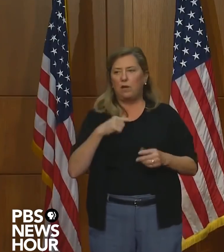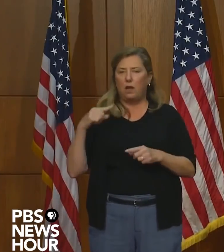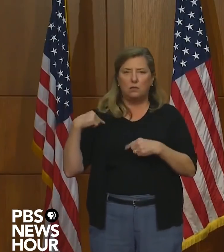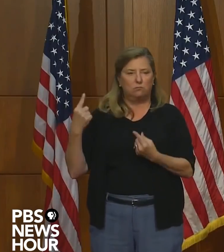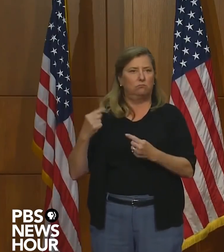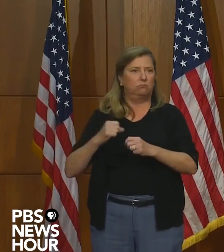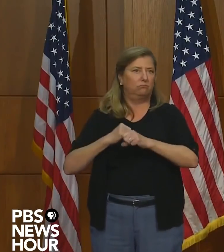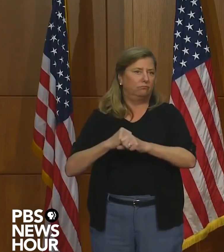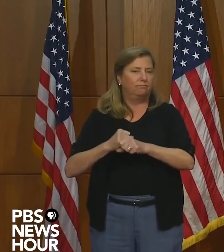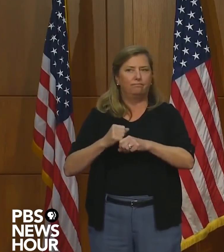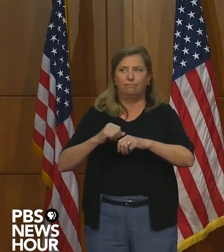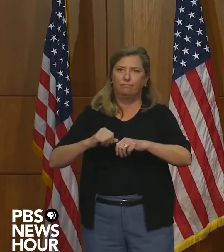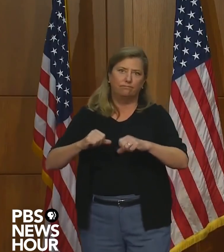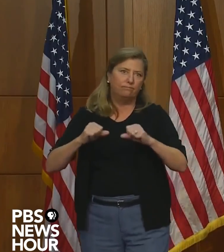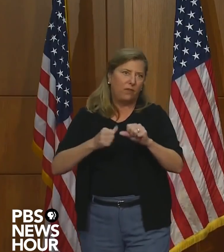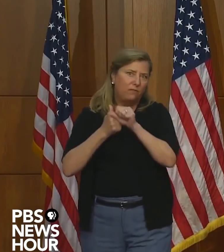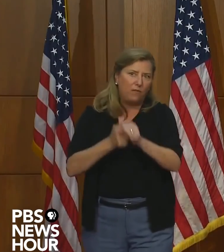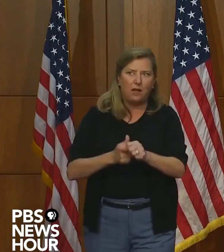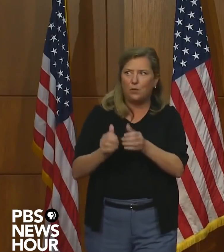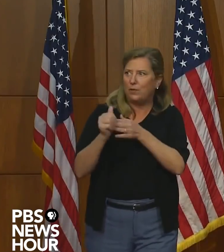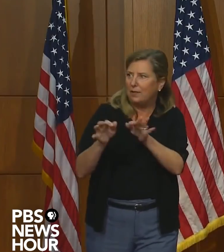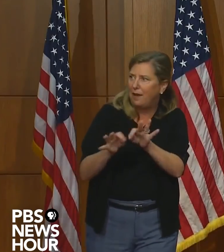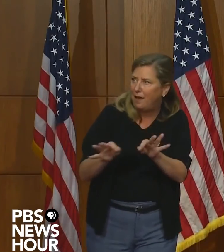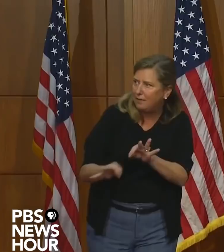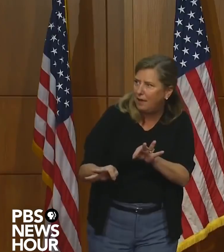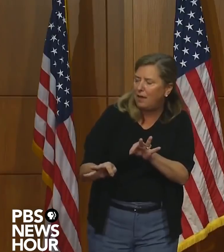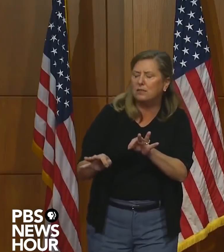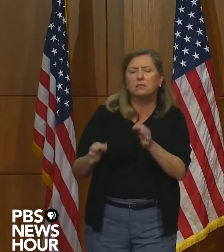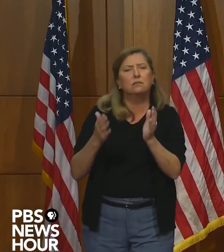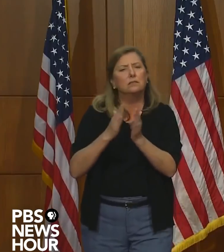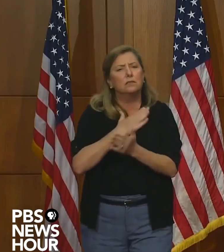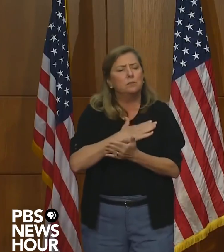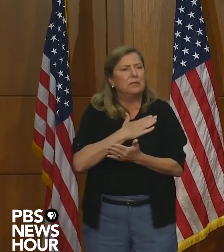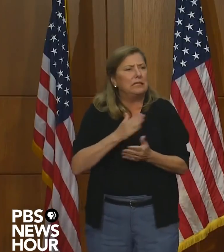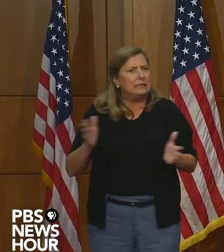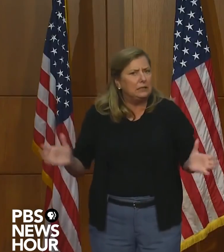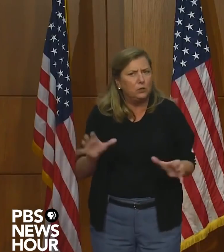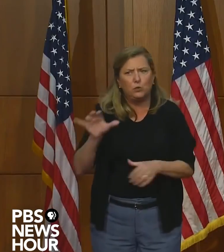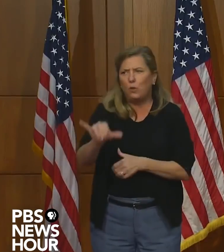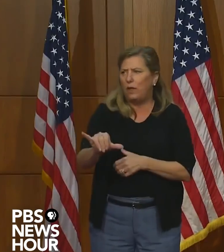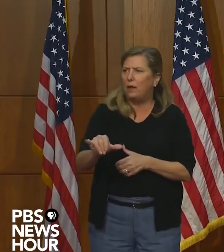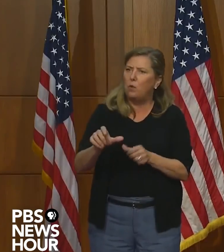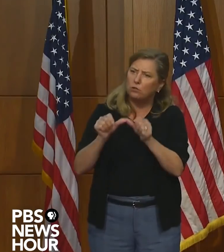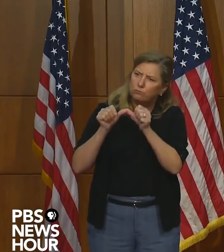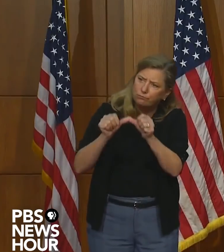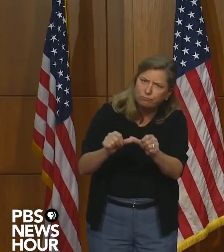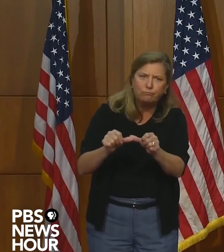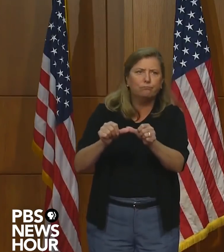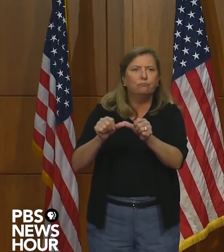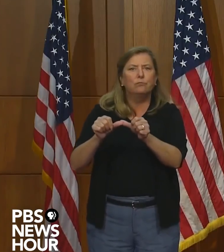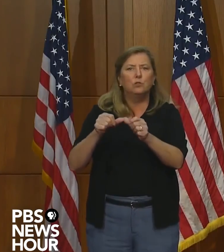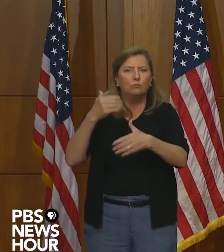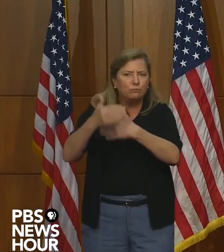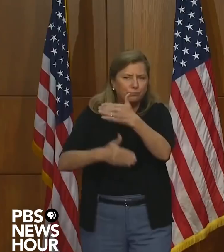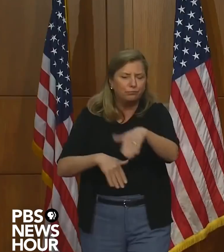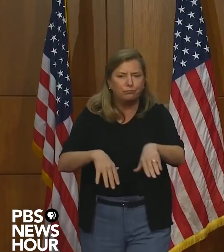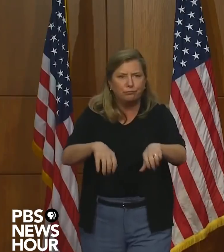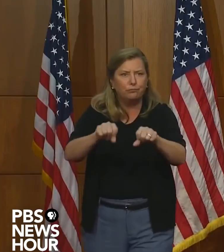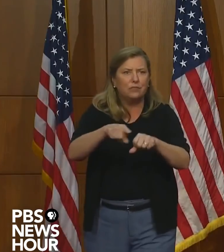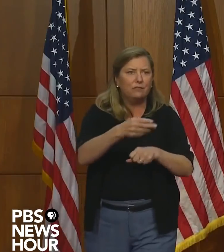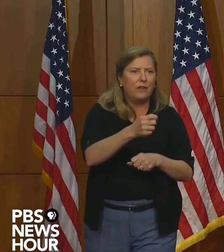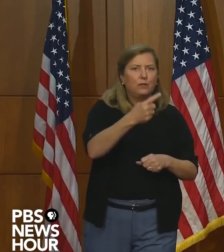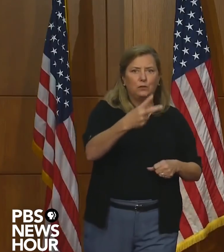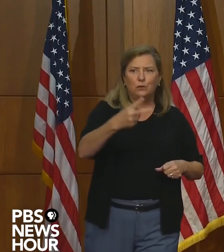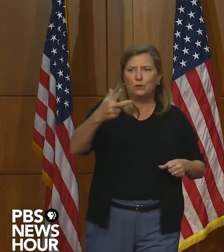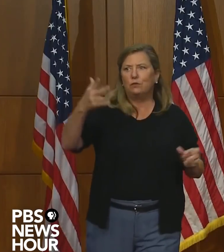vigilant. Uh, we have followed the guidelines and I, I ask you all to continue to do that so that we can continue to, to move through these phases and